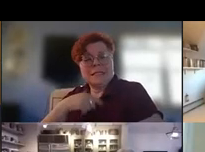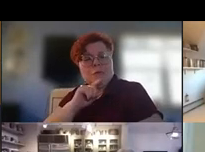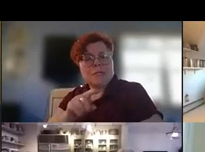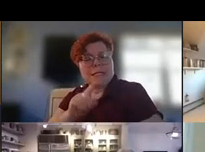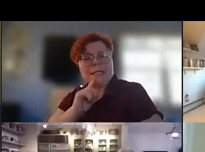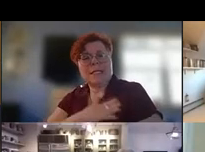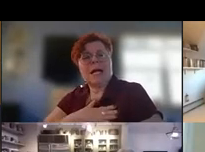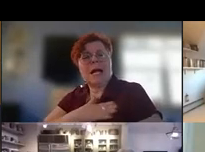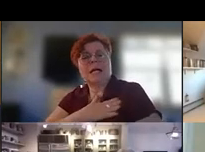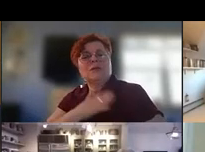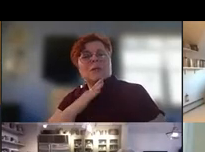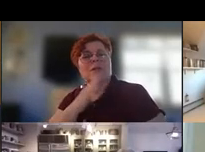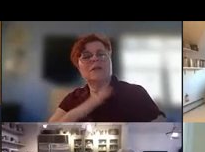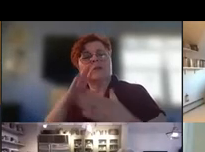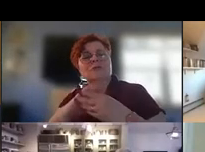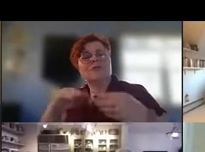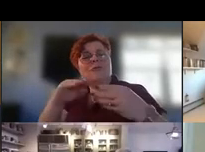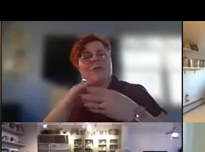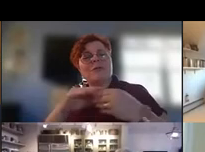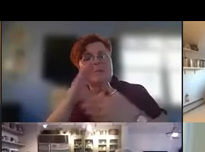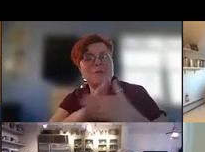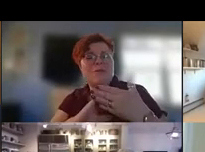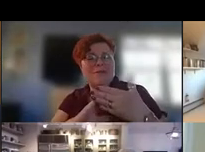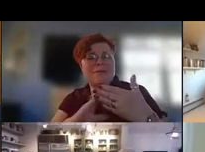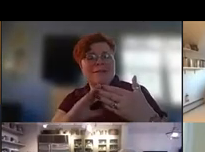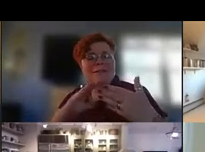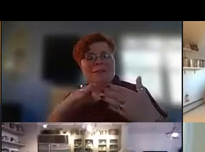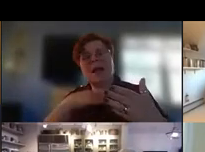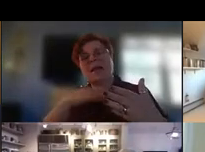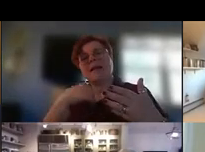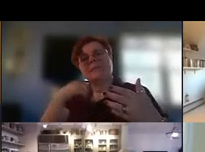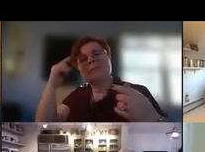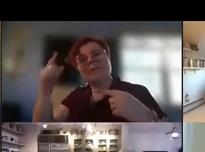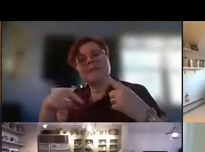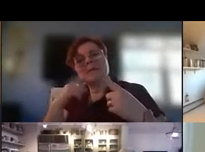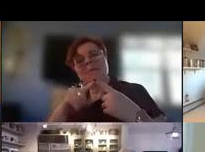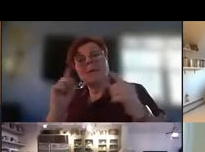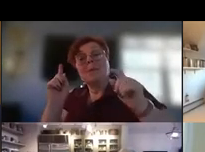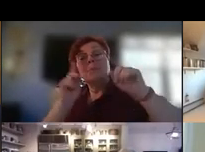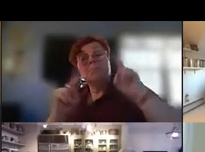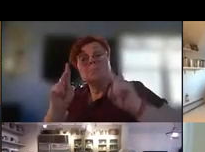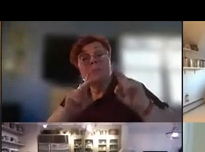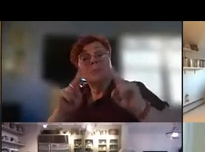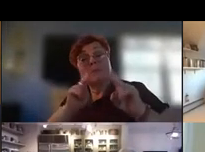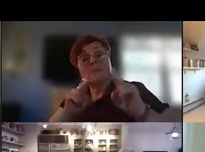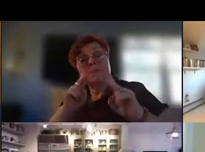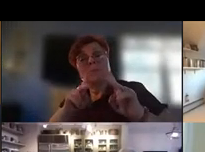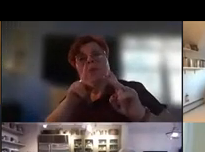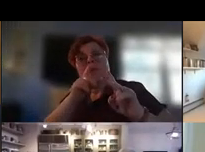stories and i like to think about the people um who might have lived